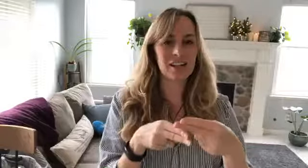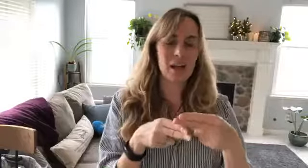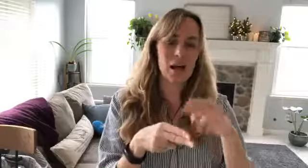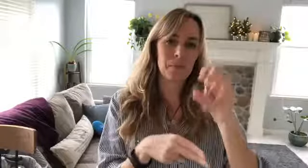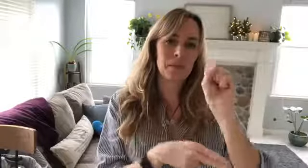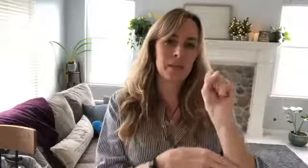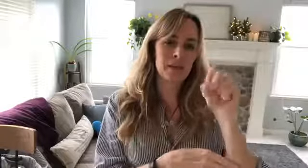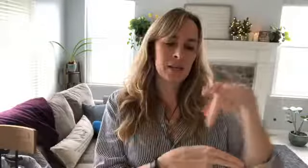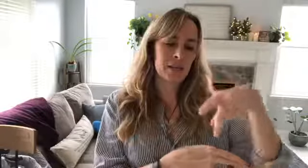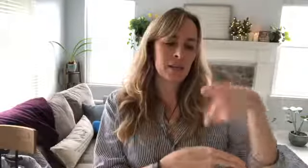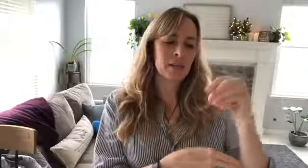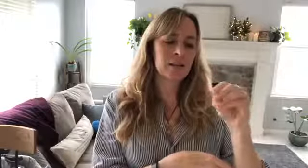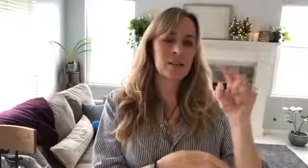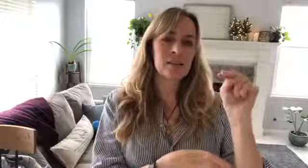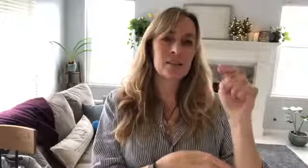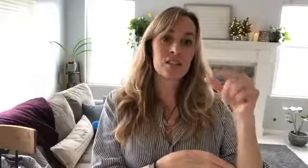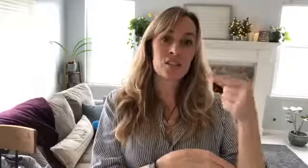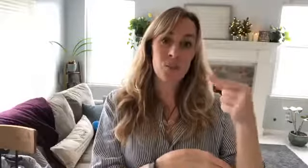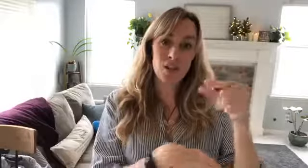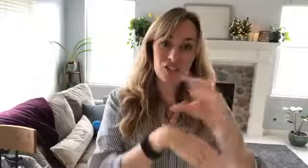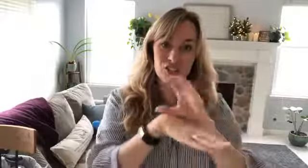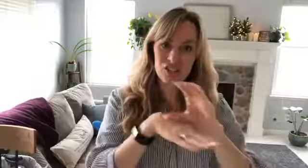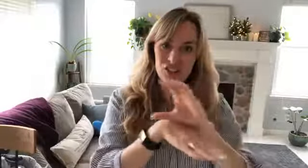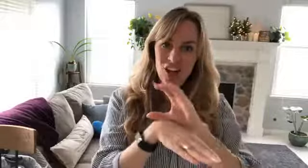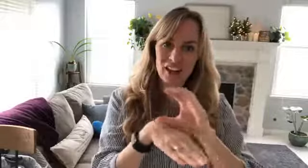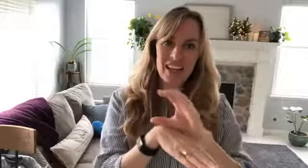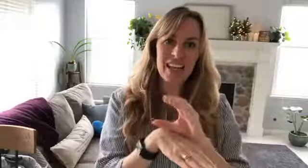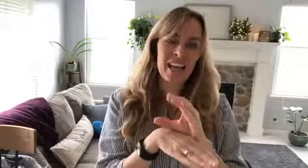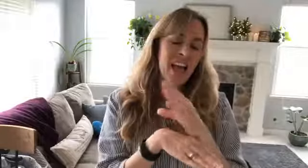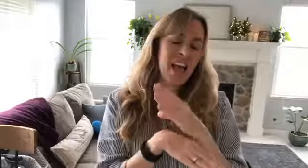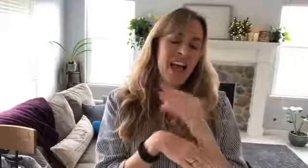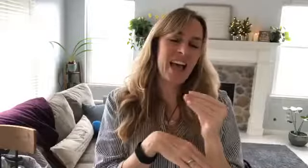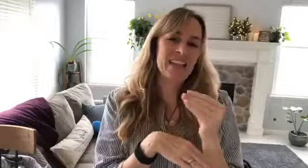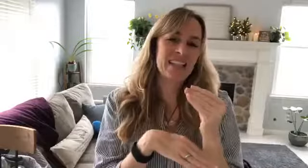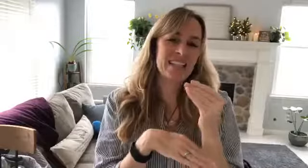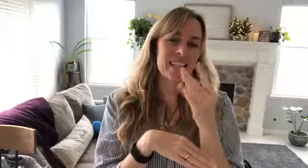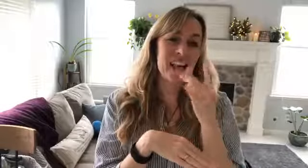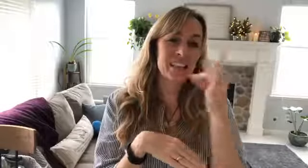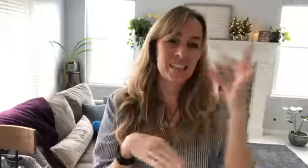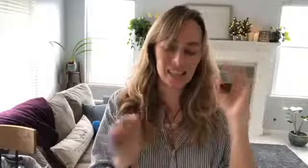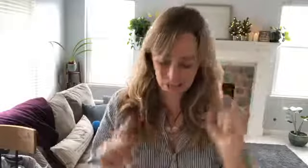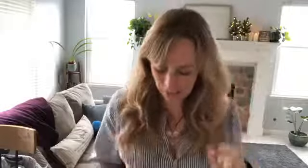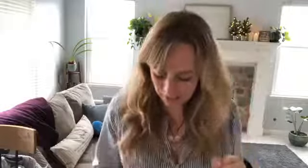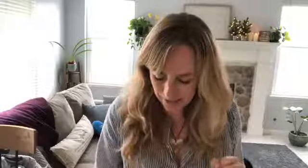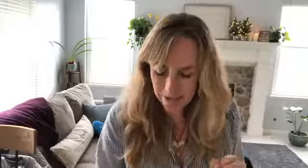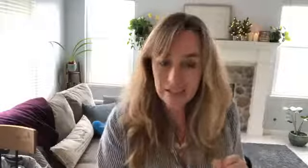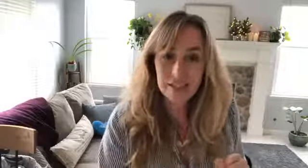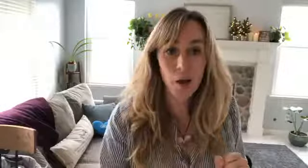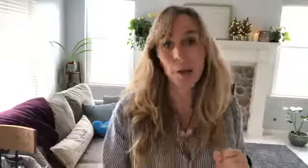sponge chocolate and it's delicious so